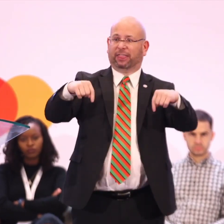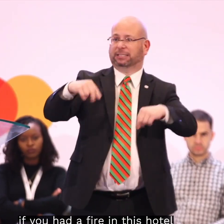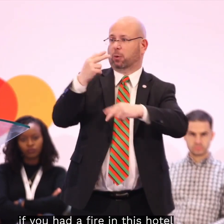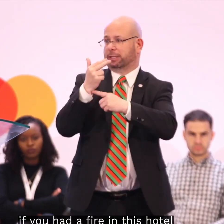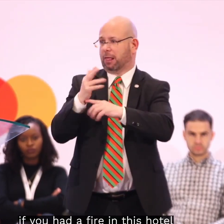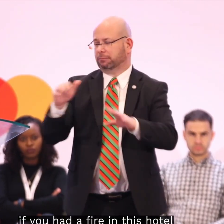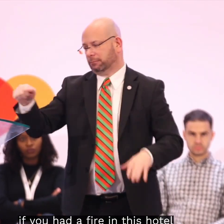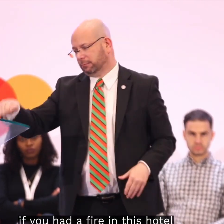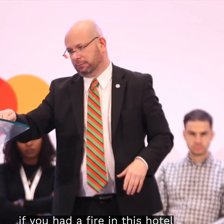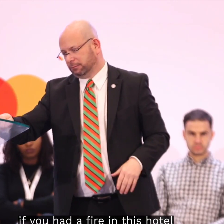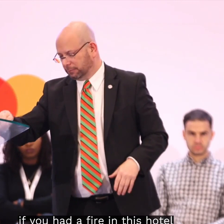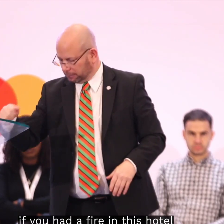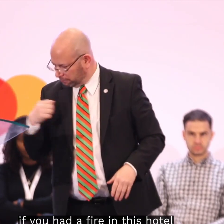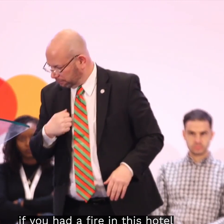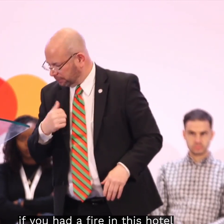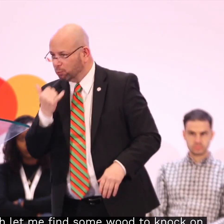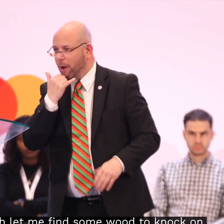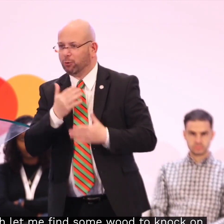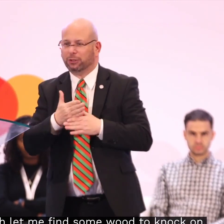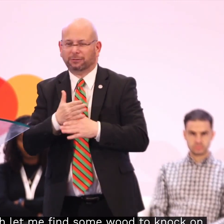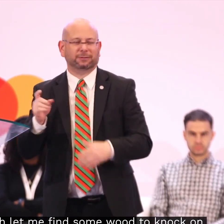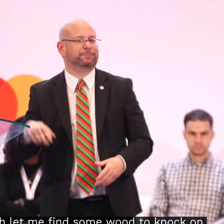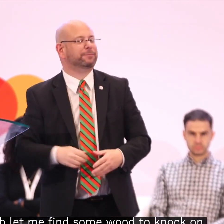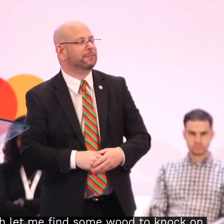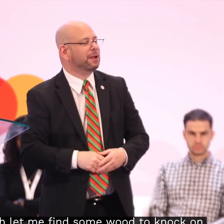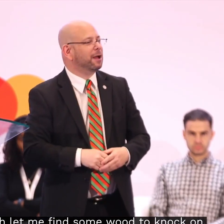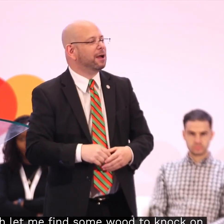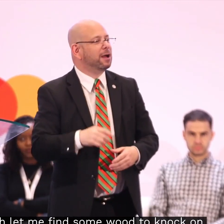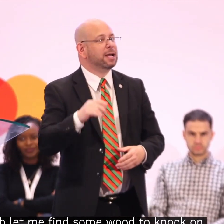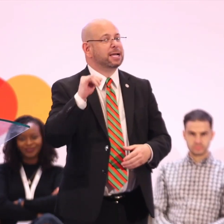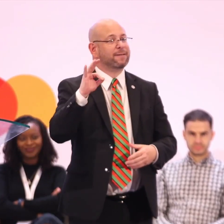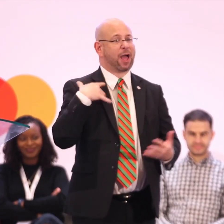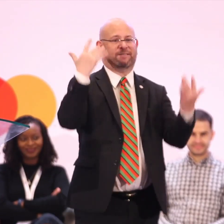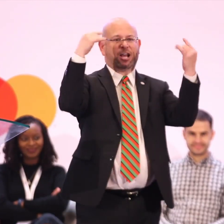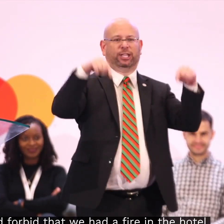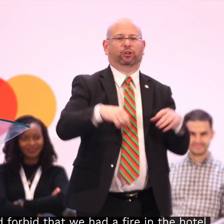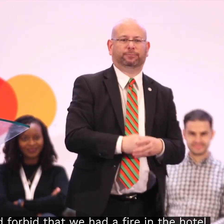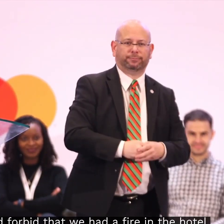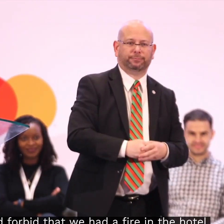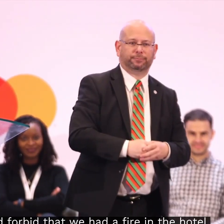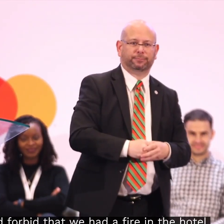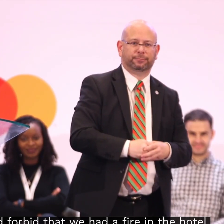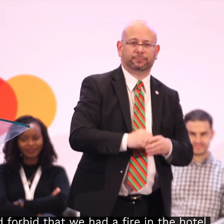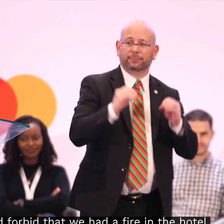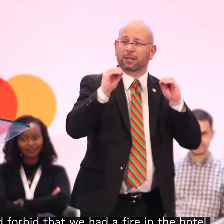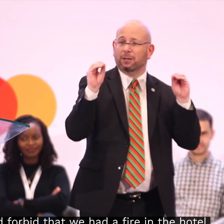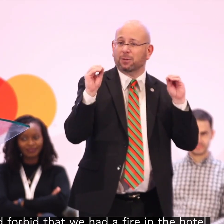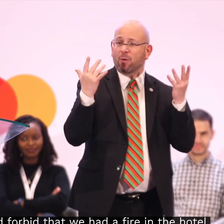If you had a fire in this hotel, ooh, let me find some wood to knock on. God forbid that we had a fire in the hotel.